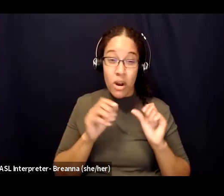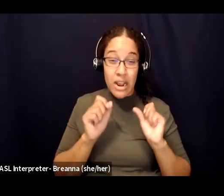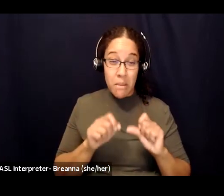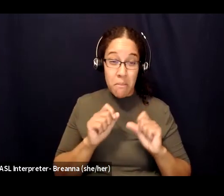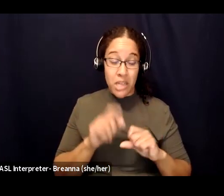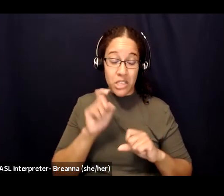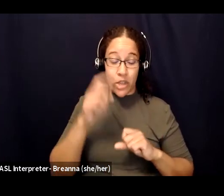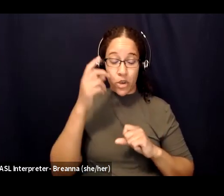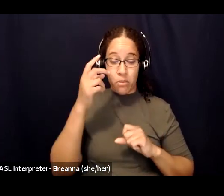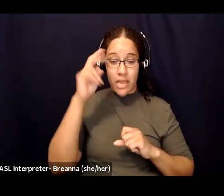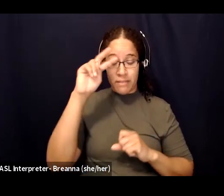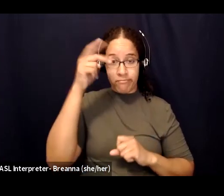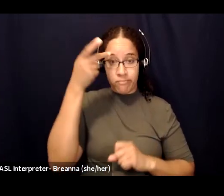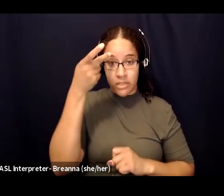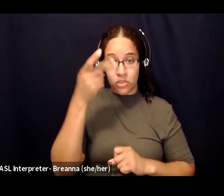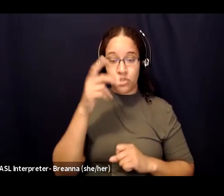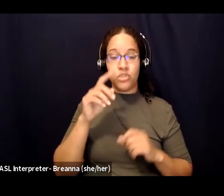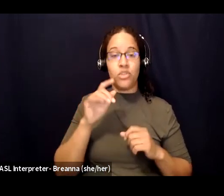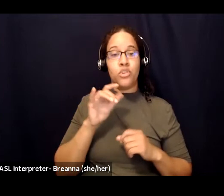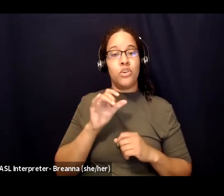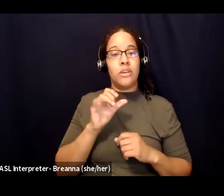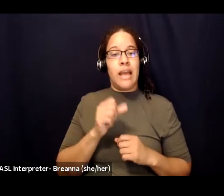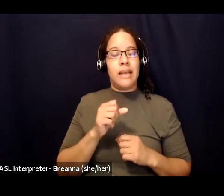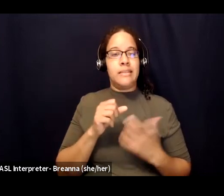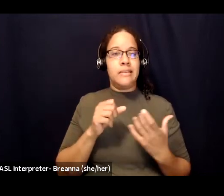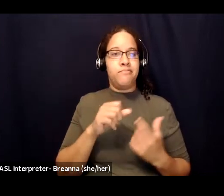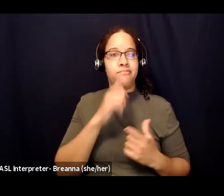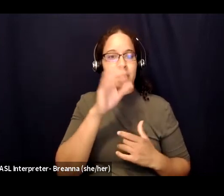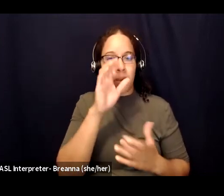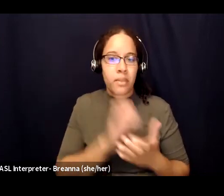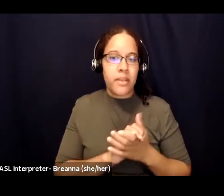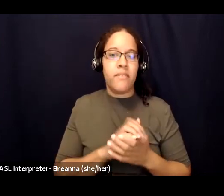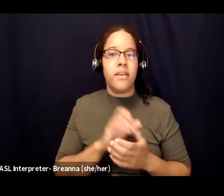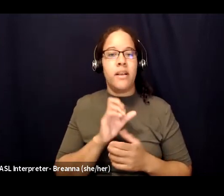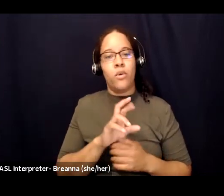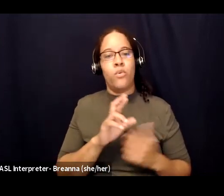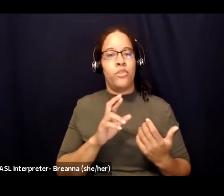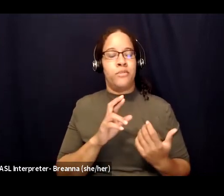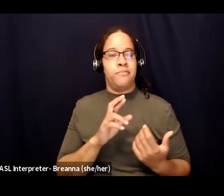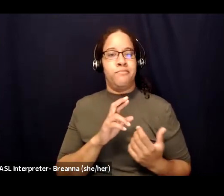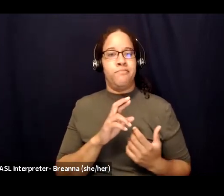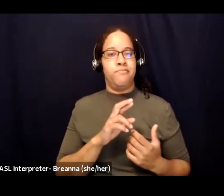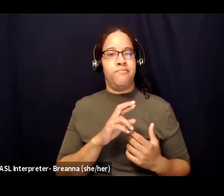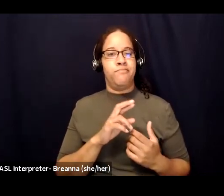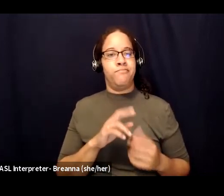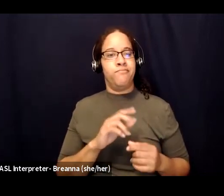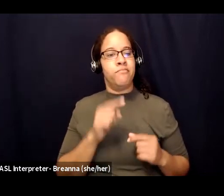doing something different um and so if that's how you're experiencing it it's important to be able to let them know and remind them that